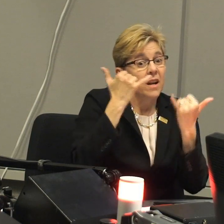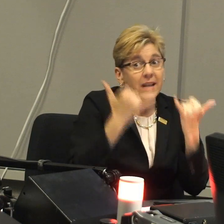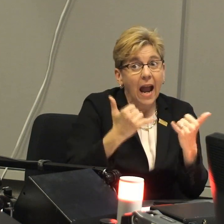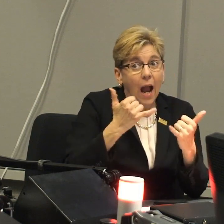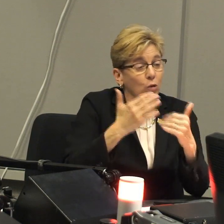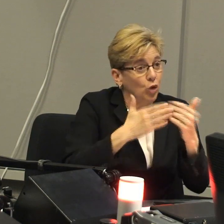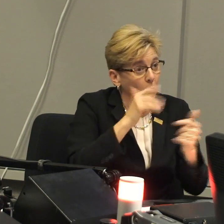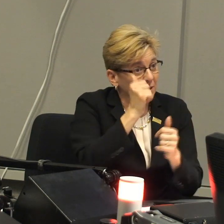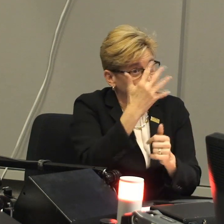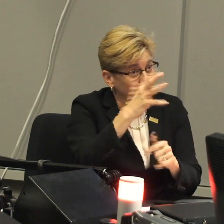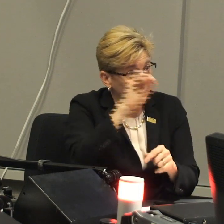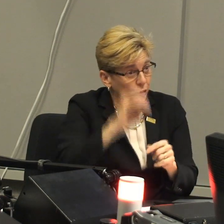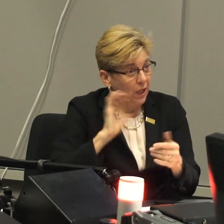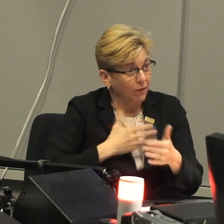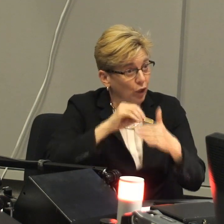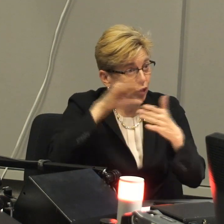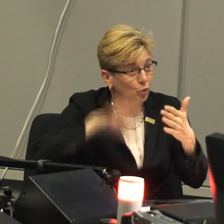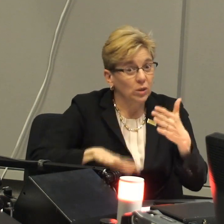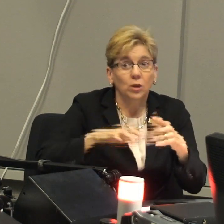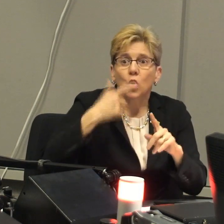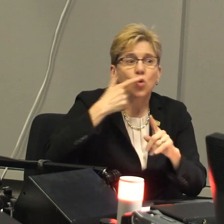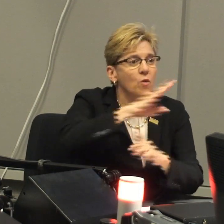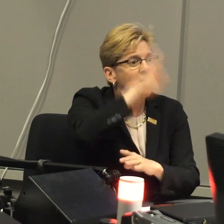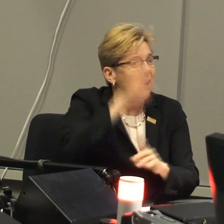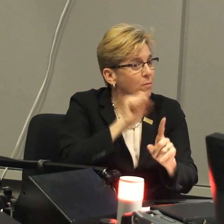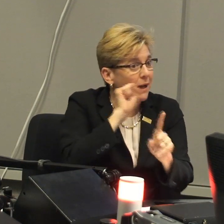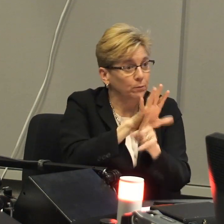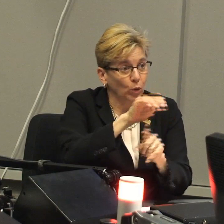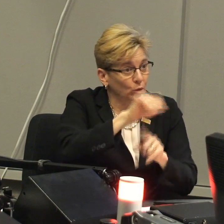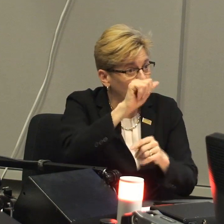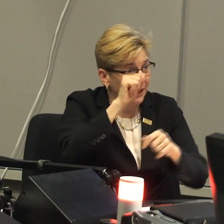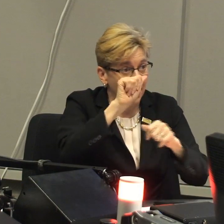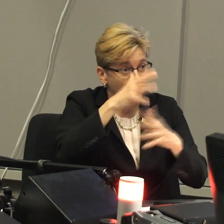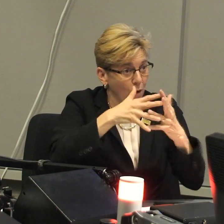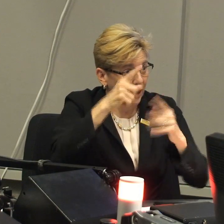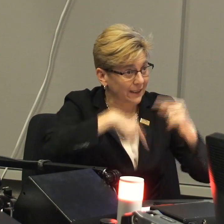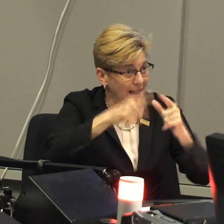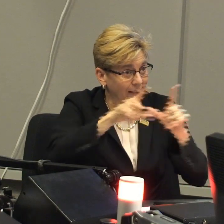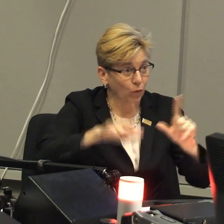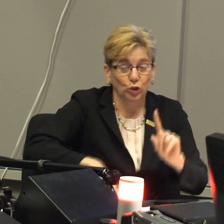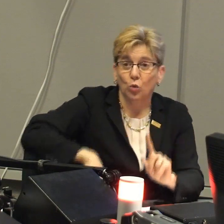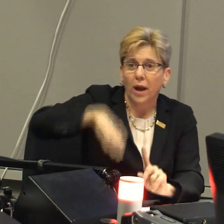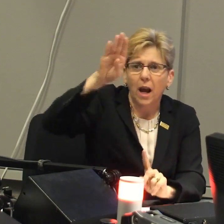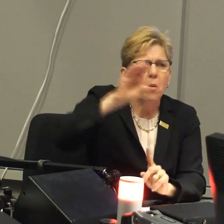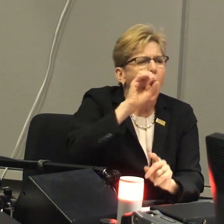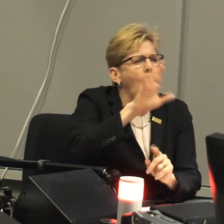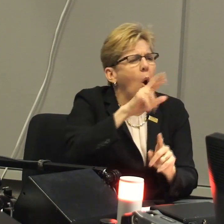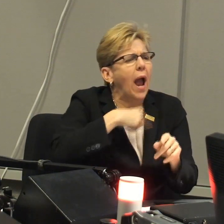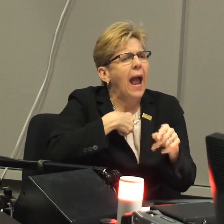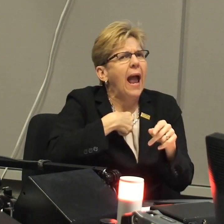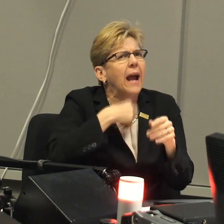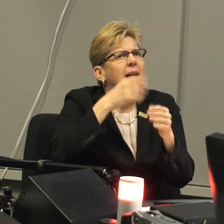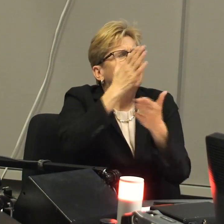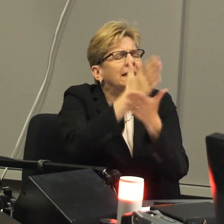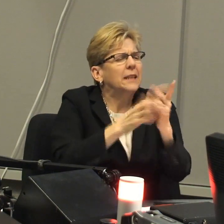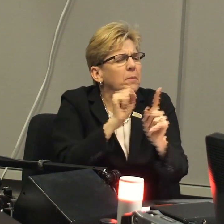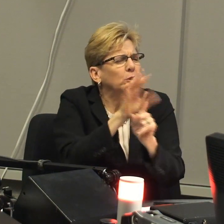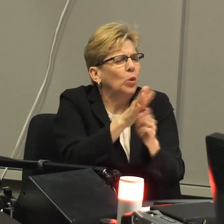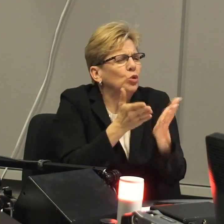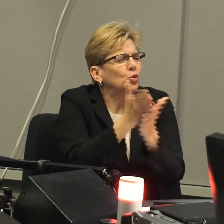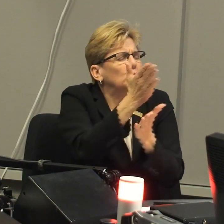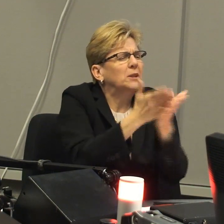5% mark, but now we're almost up to 15% of our student body who have never been exposed to American Sign Language growing up,